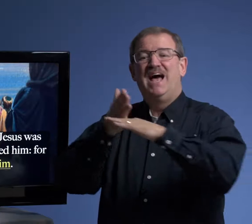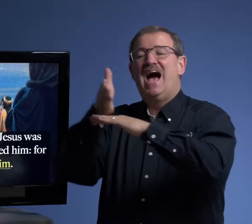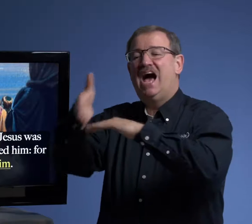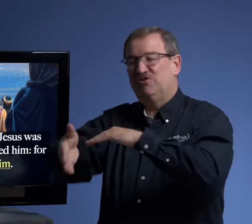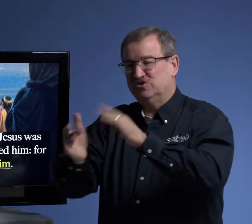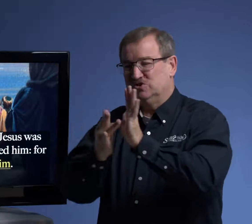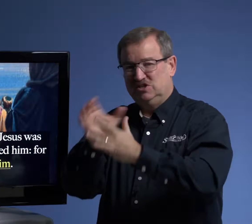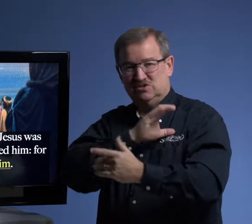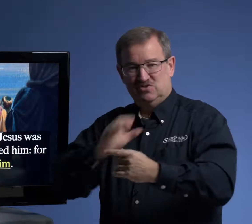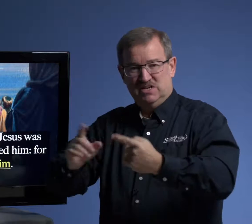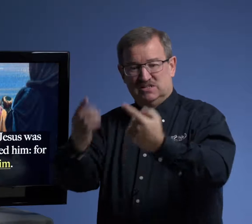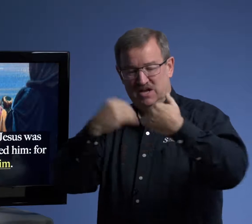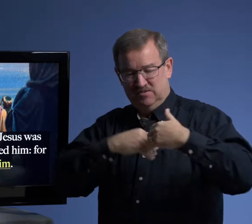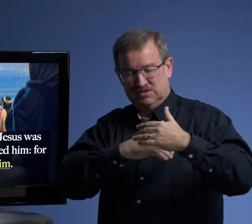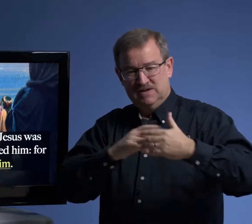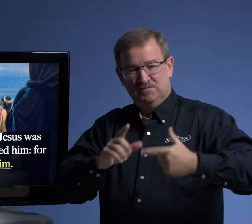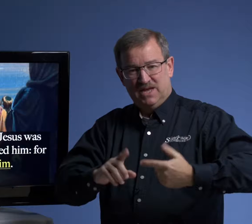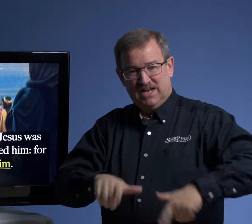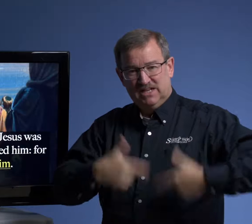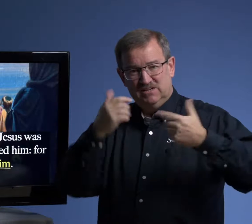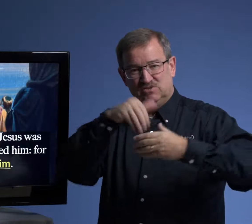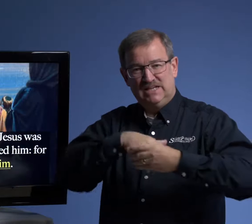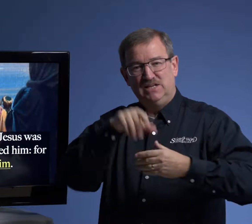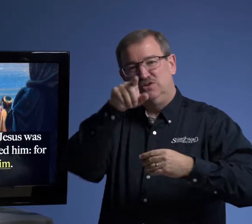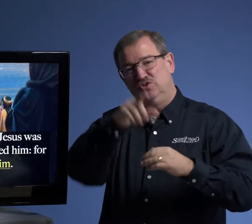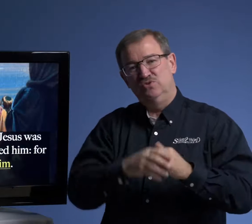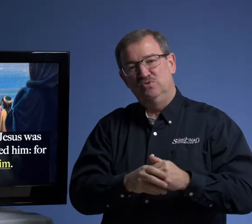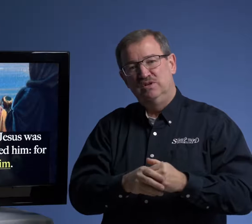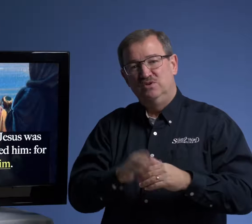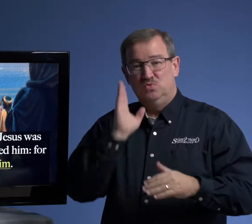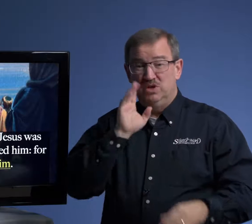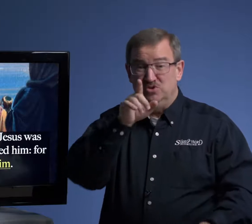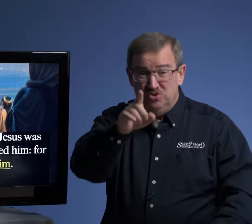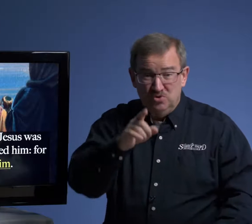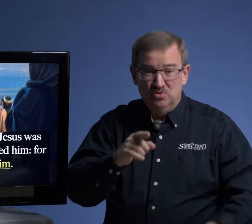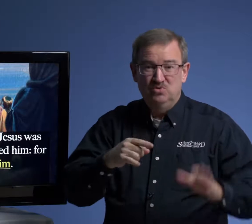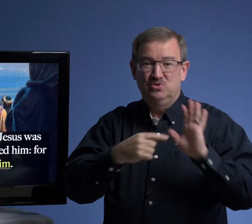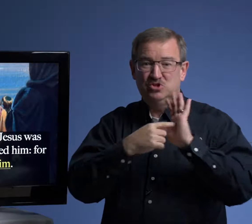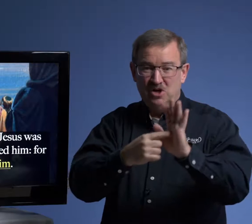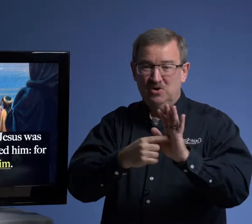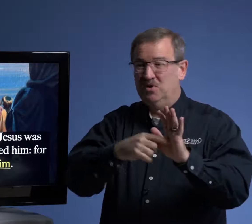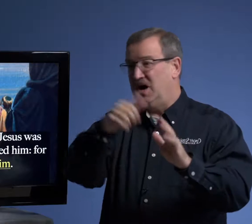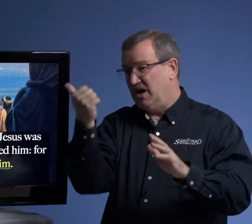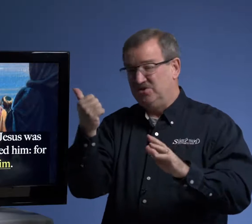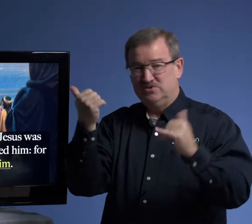after Jesus Christ comes and lives in you. Will you show others